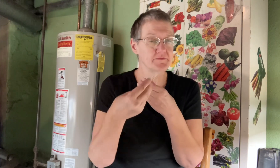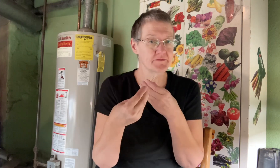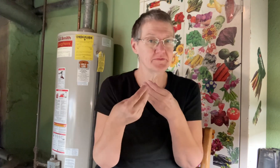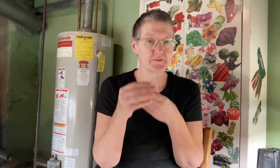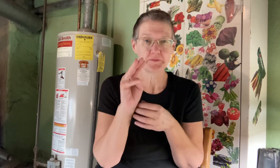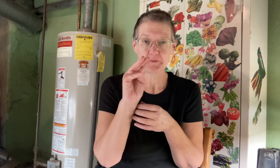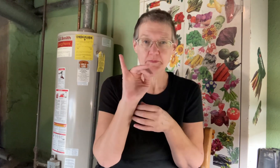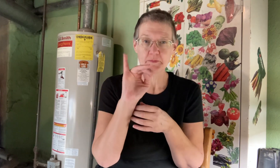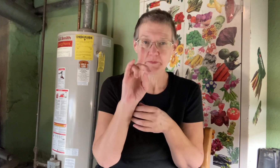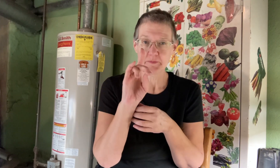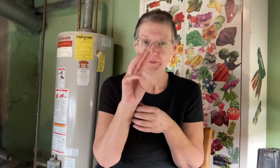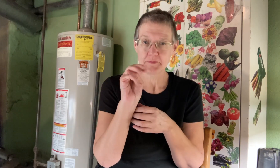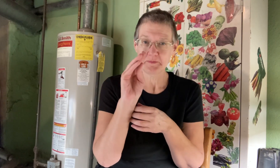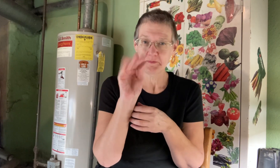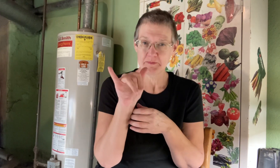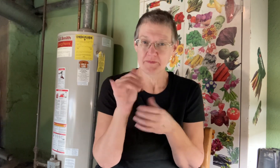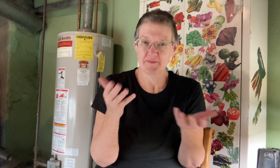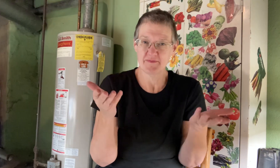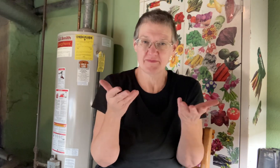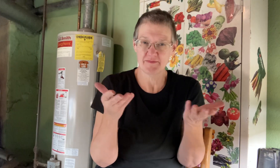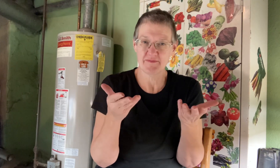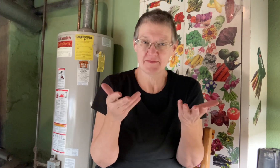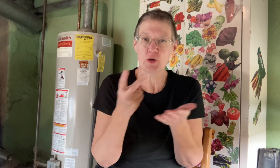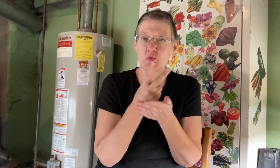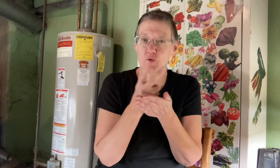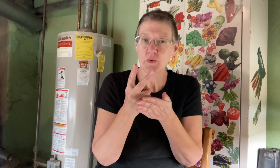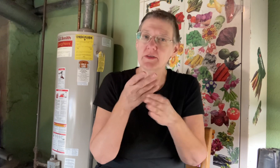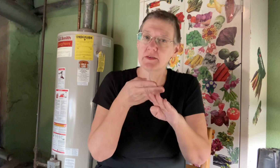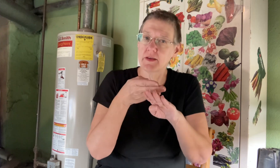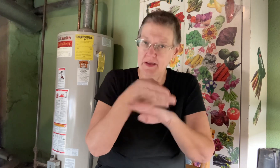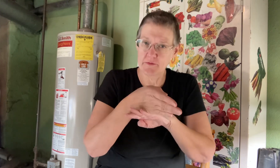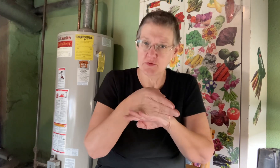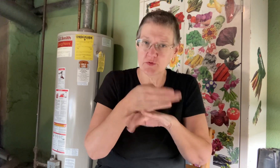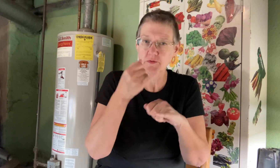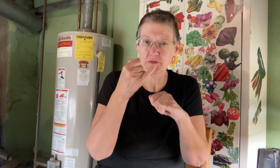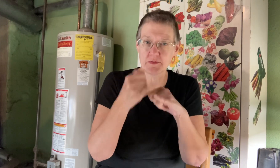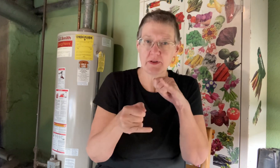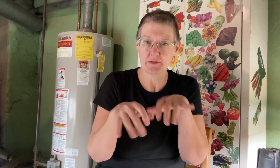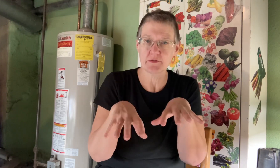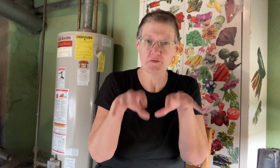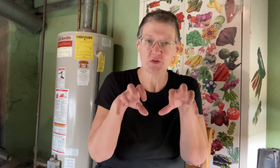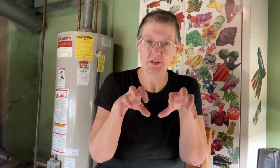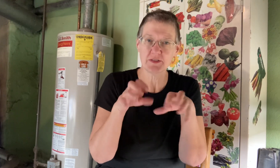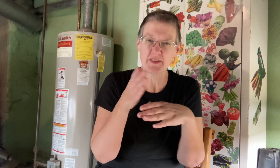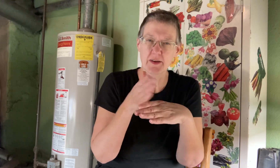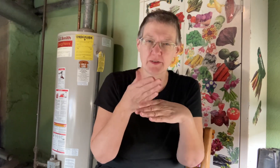i'm going to want to put them outside mid-may here two weeks after your last freeze